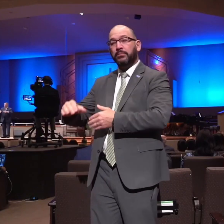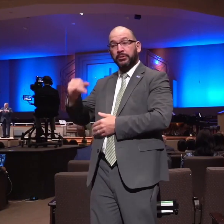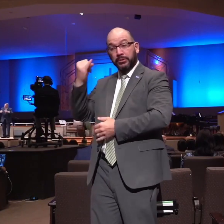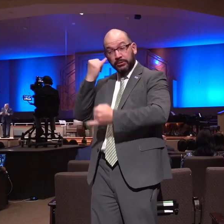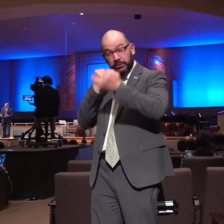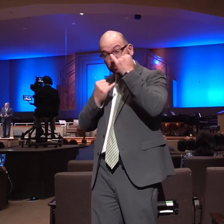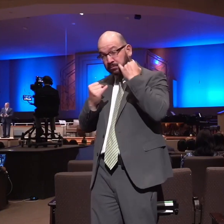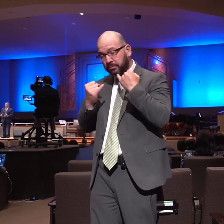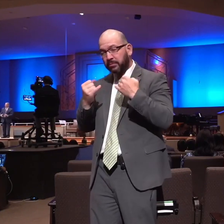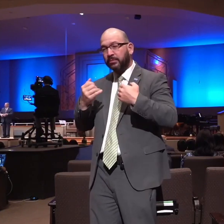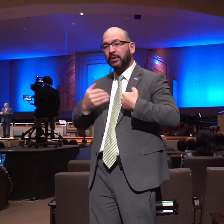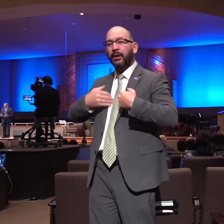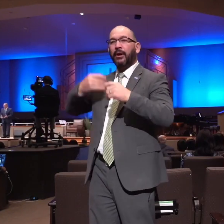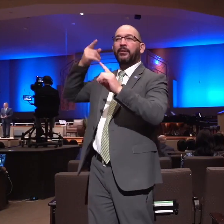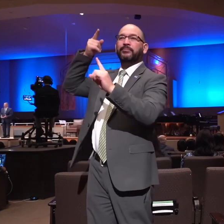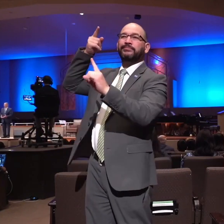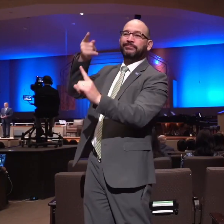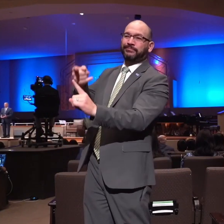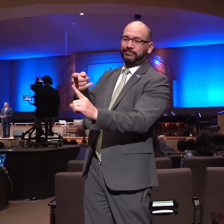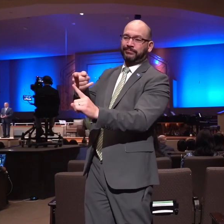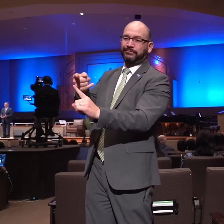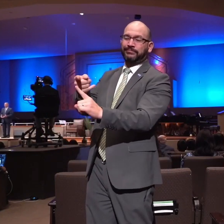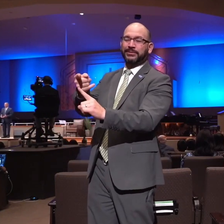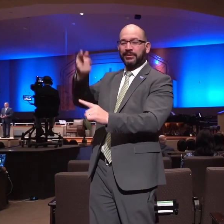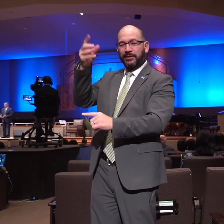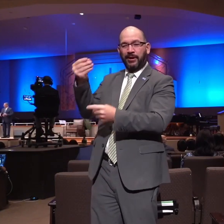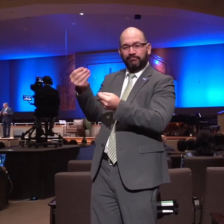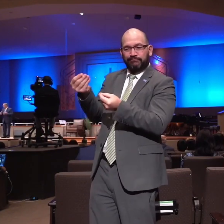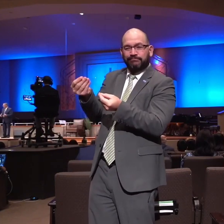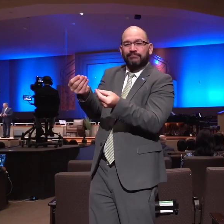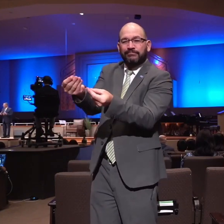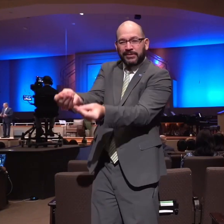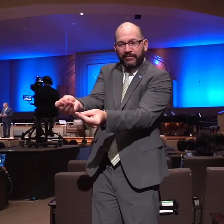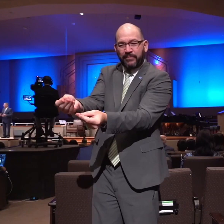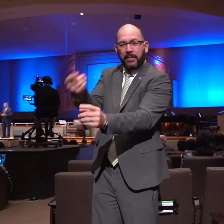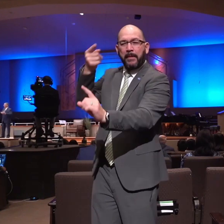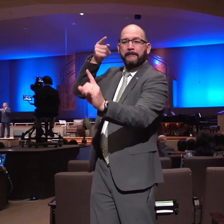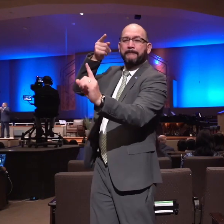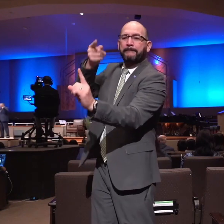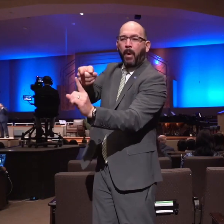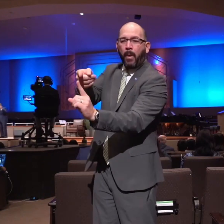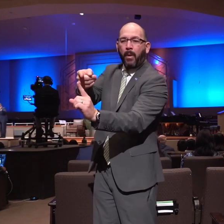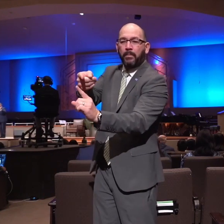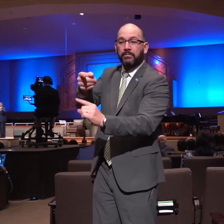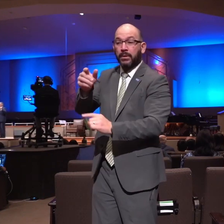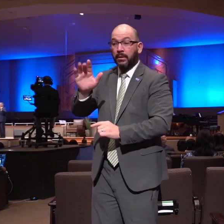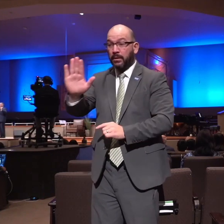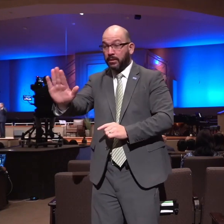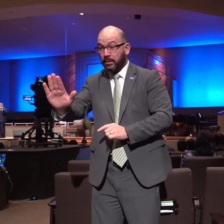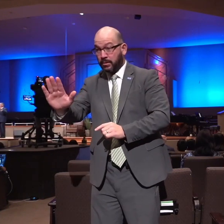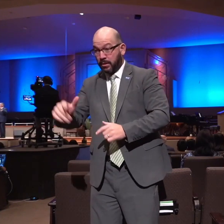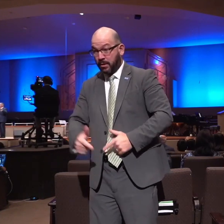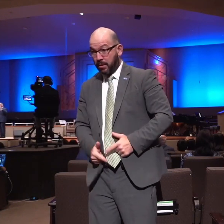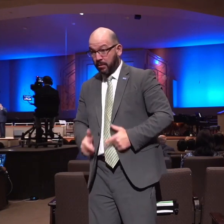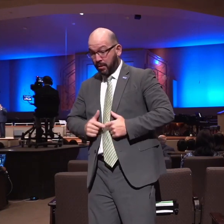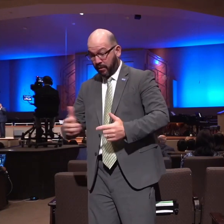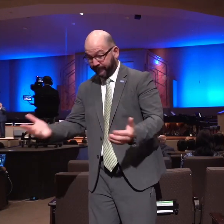design was already in place and Jeremiah simply in his time on earth fulfilled